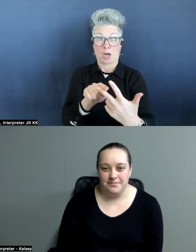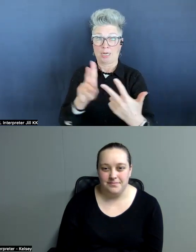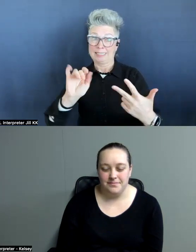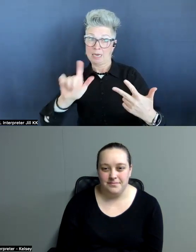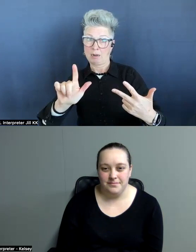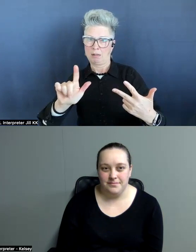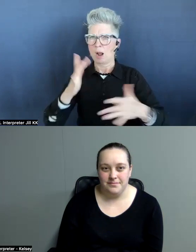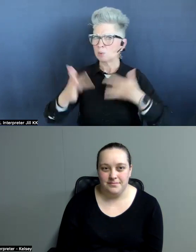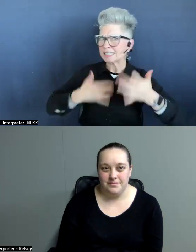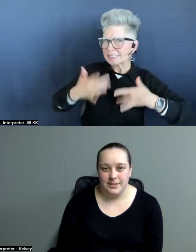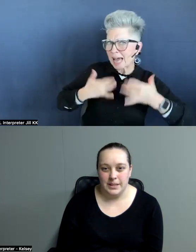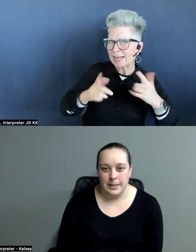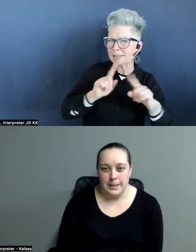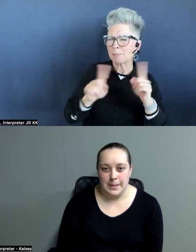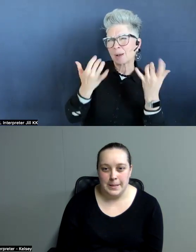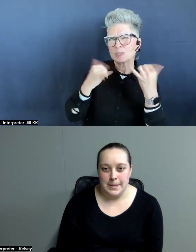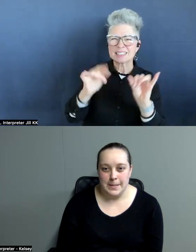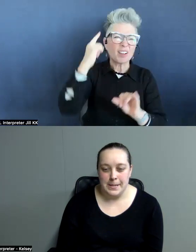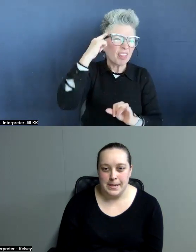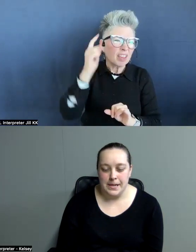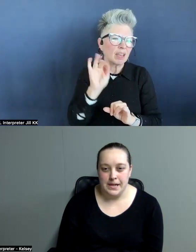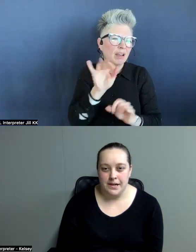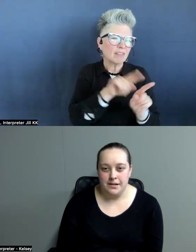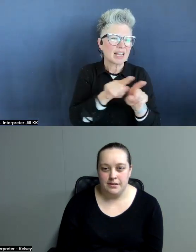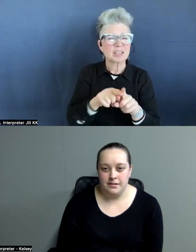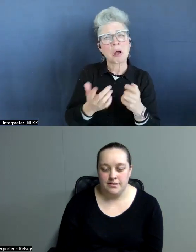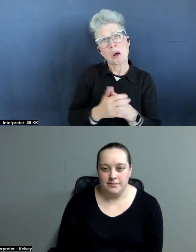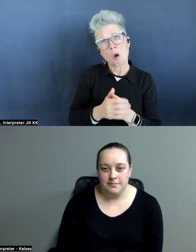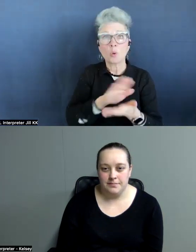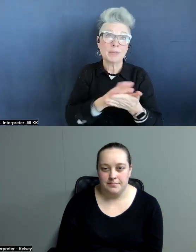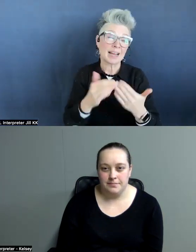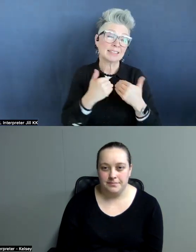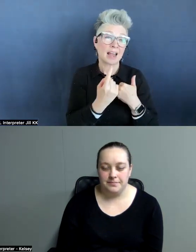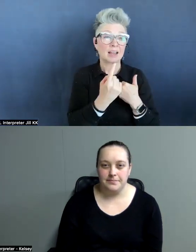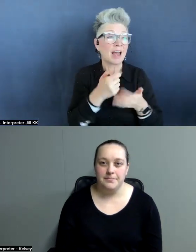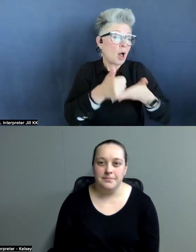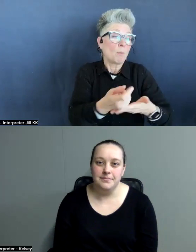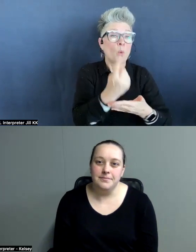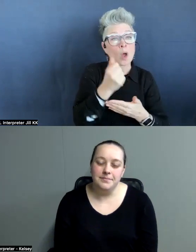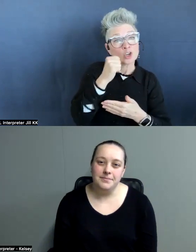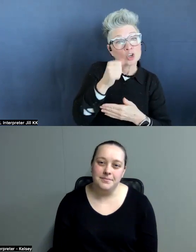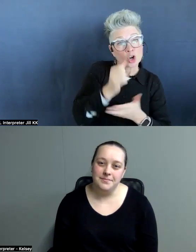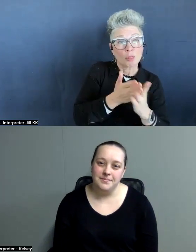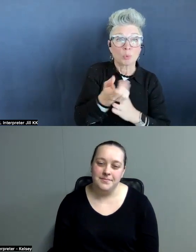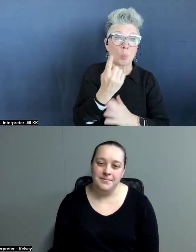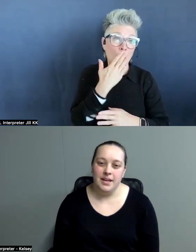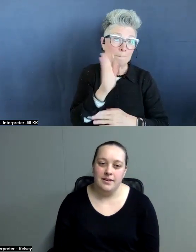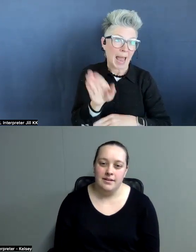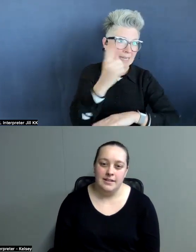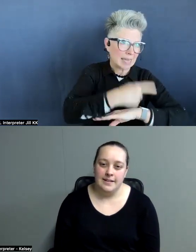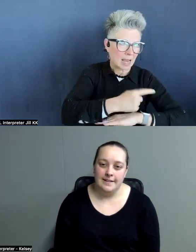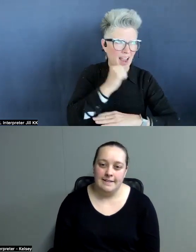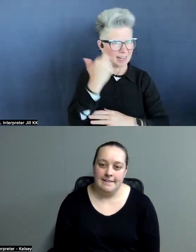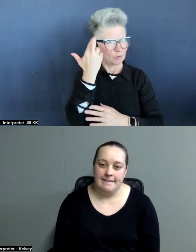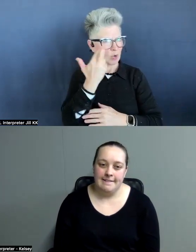I still was thinking of it only as this kind of, well, would be nice to help one girl through one bad day thing. I still wasn't thinking that it was going to be a career